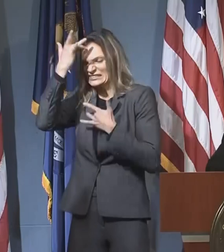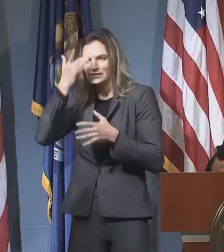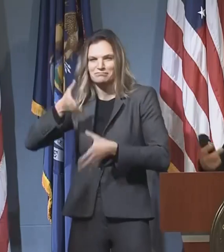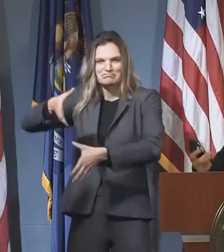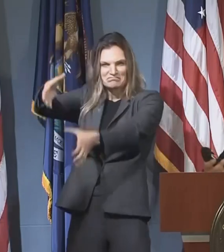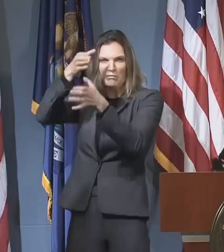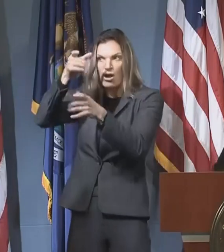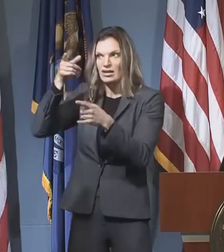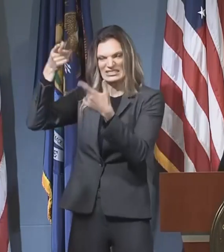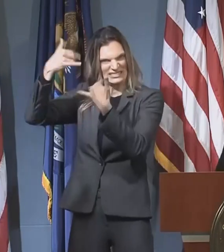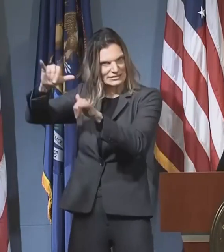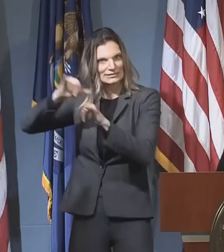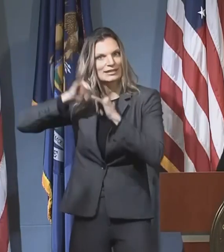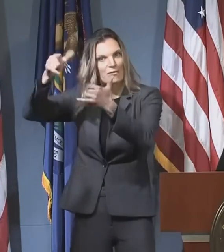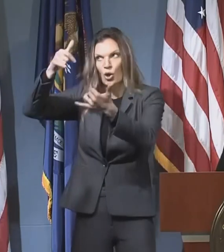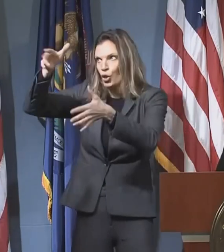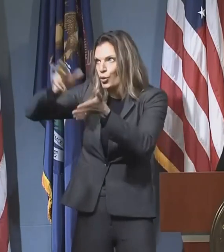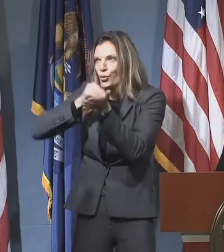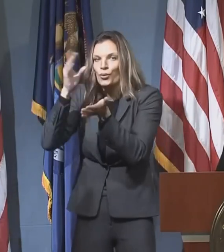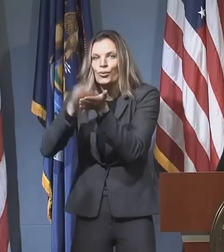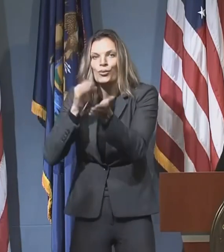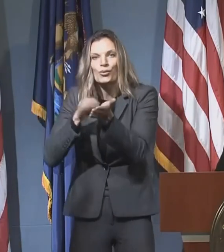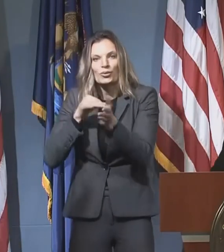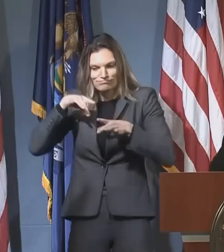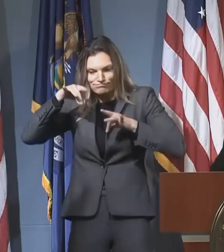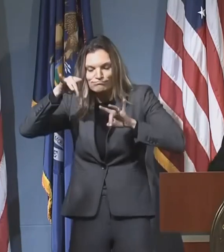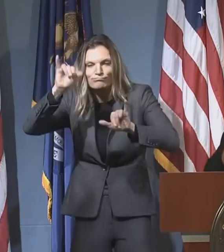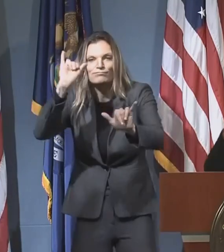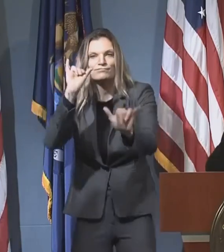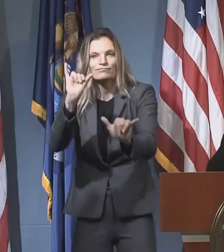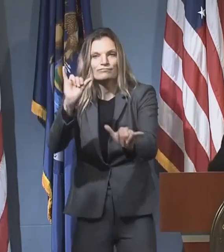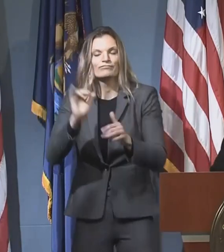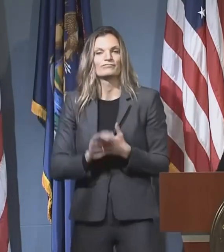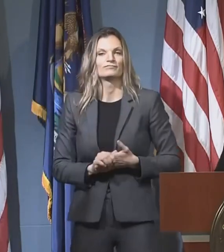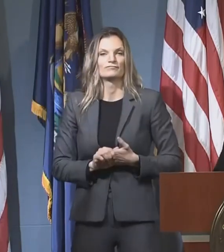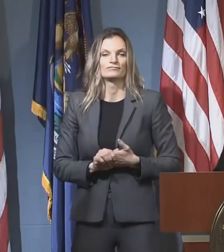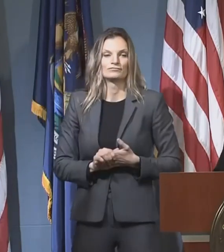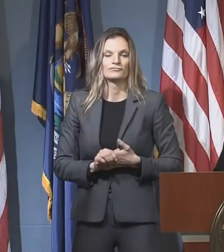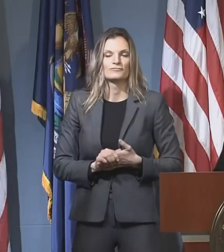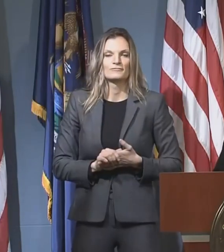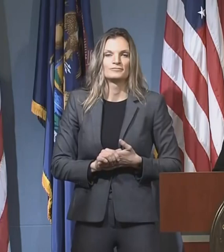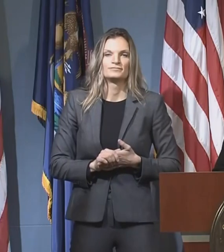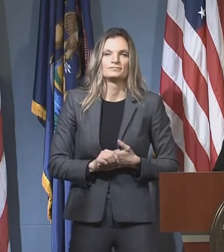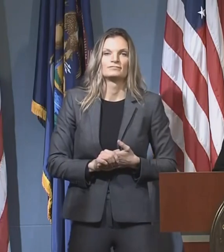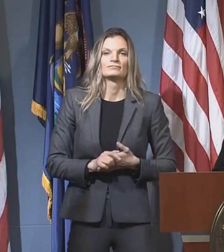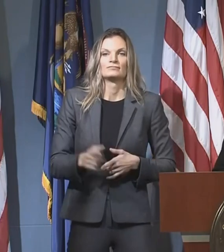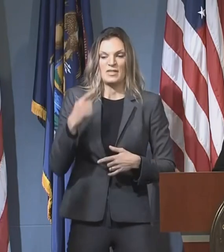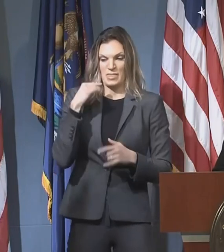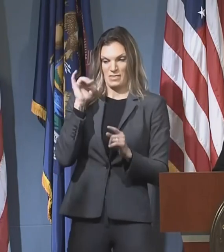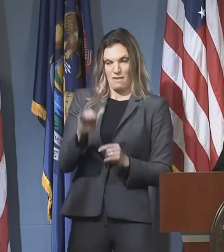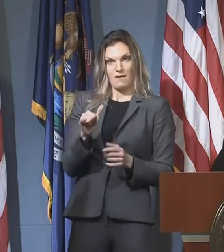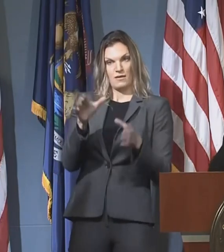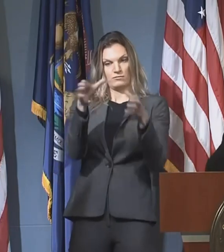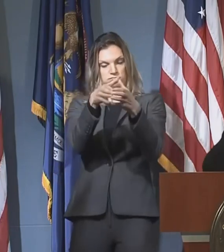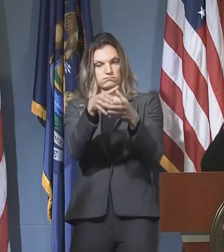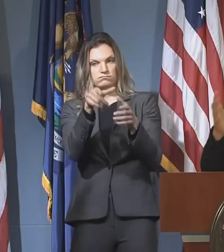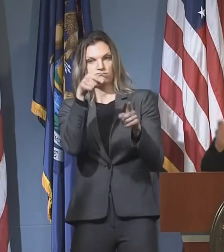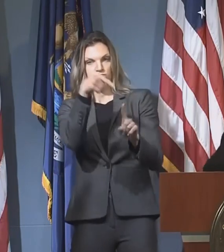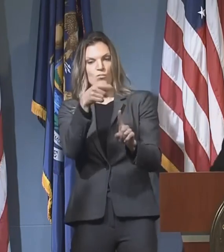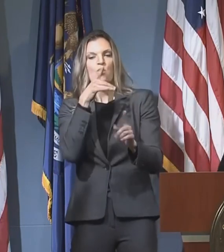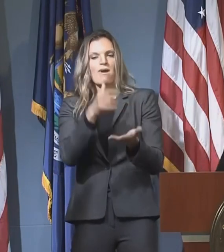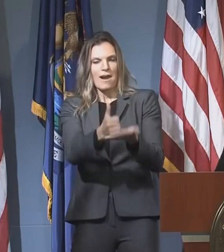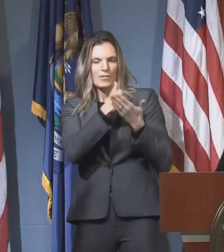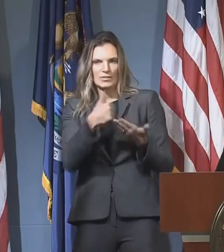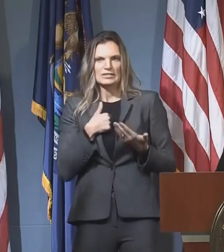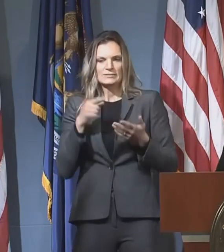learning as well. And so I think that this is one part of making better informed determinations